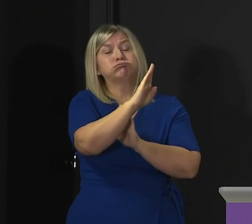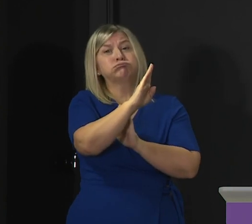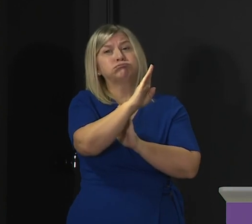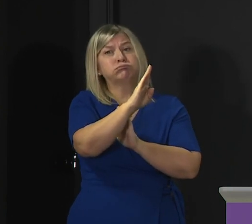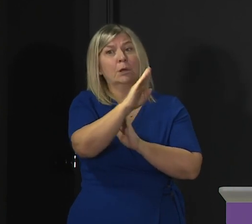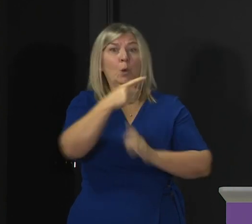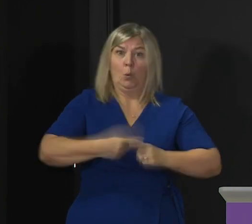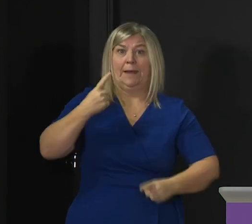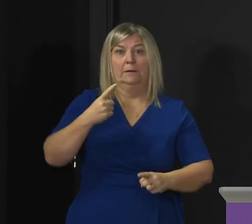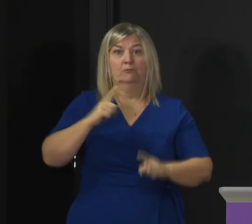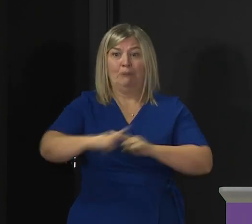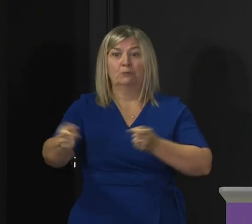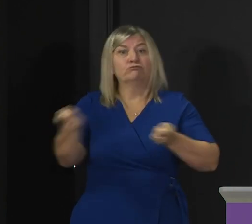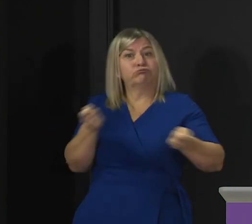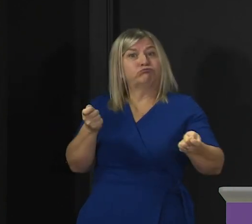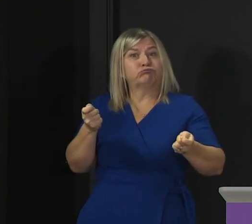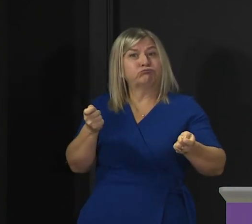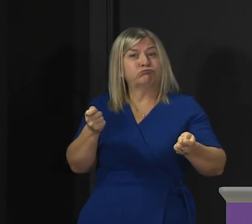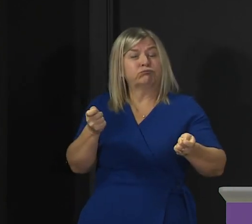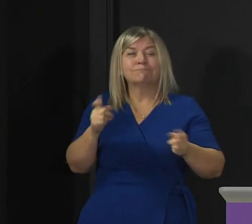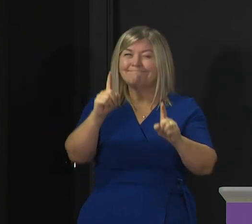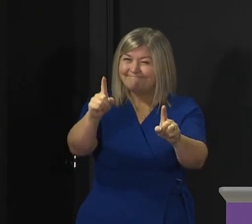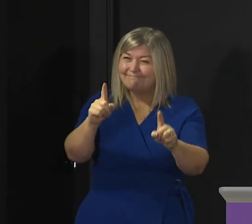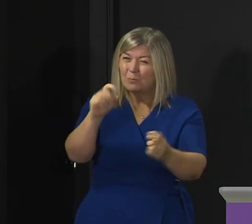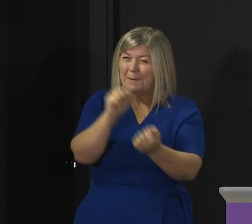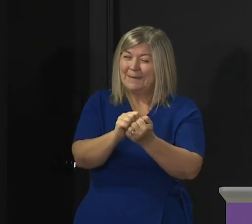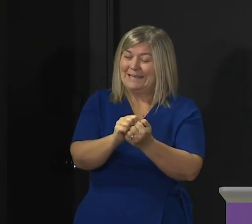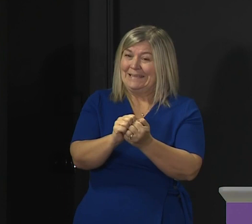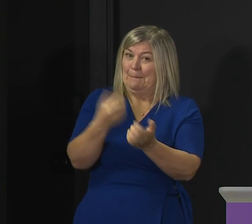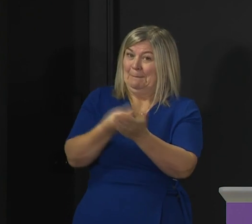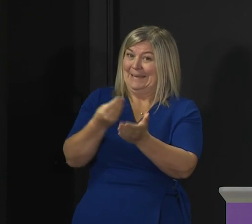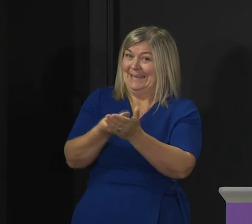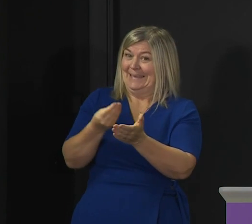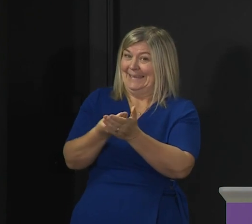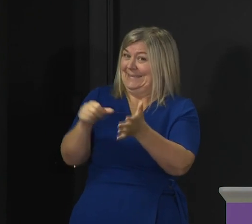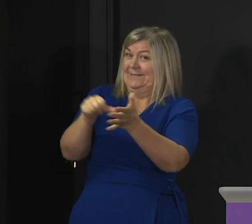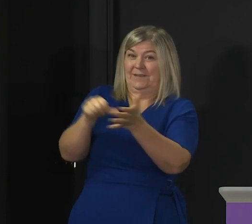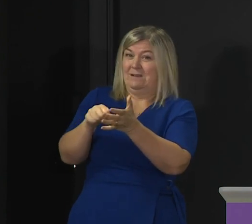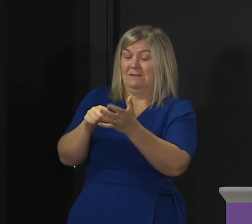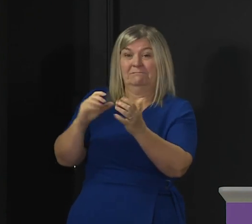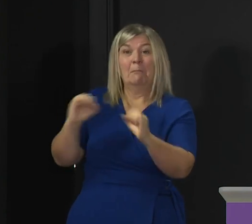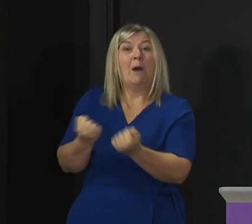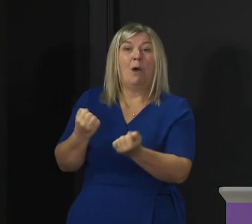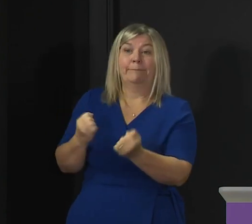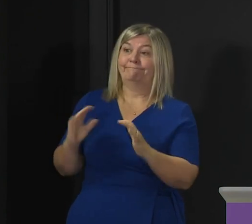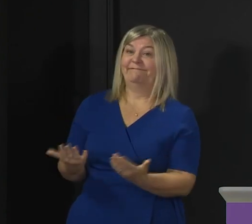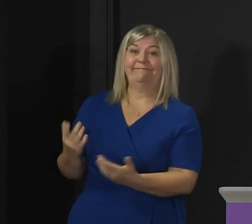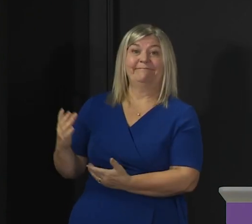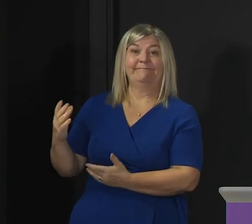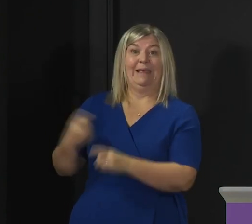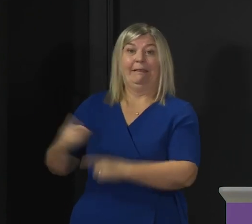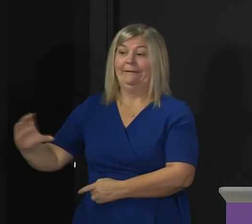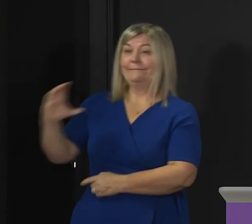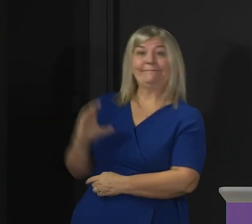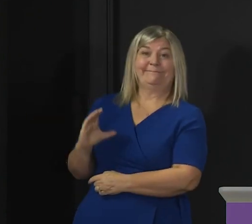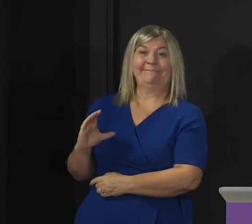room for manoeuvre is limited by our lack of financial levers. Without borrowing powers of our own in the Scottish Government, we have to rely on